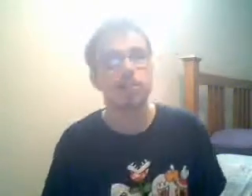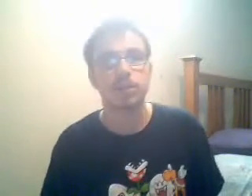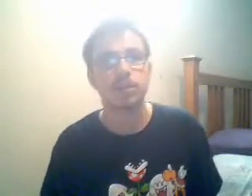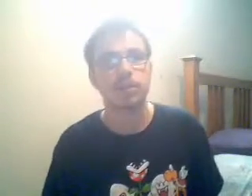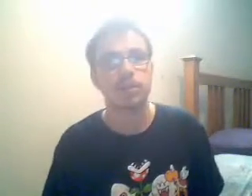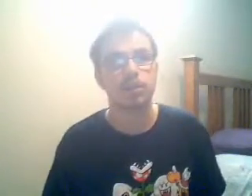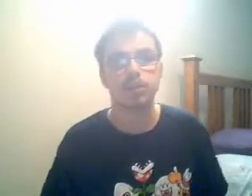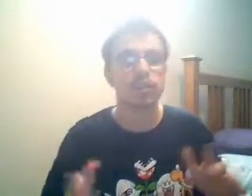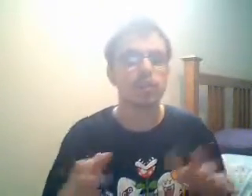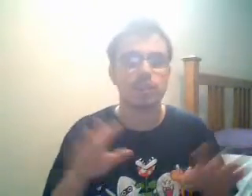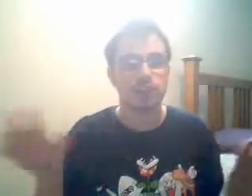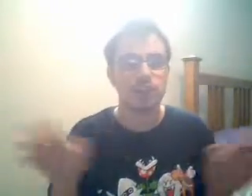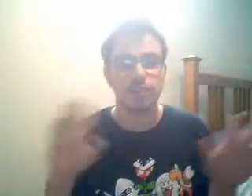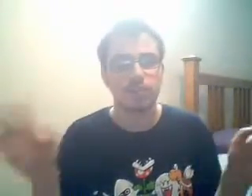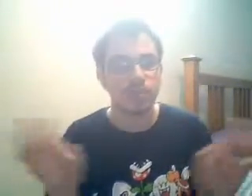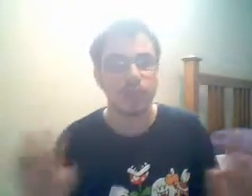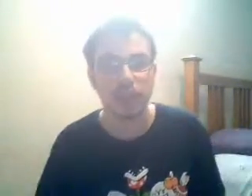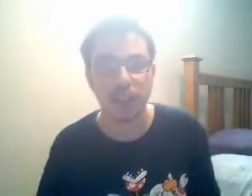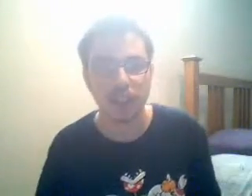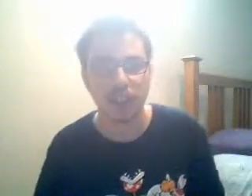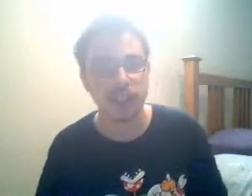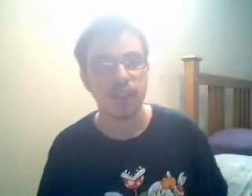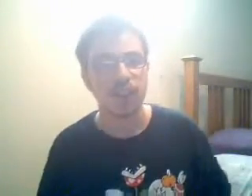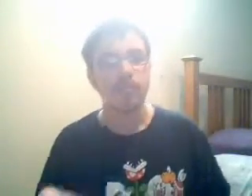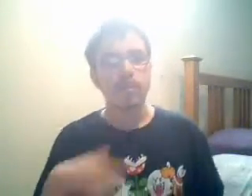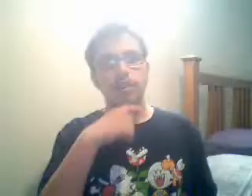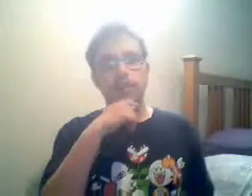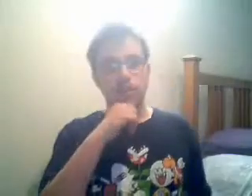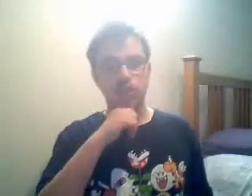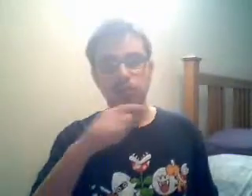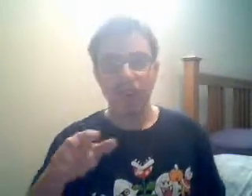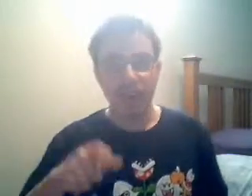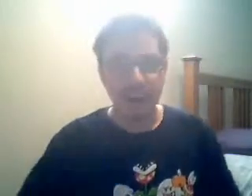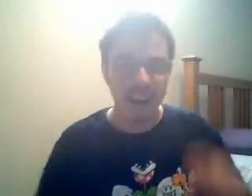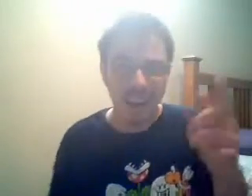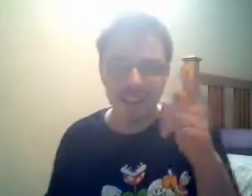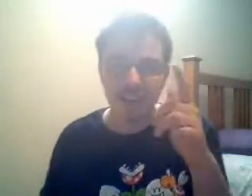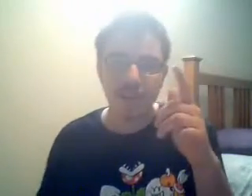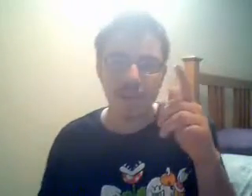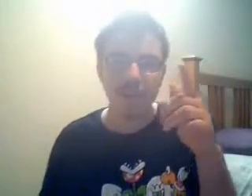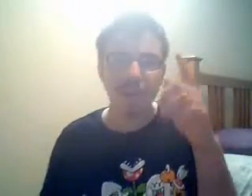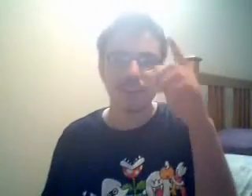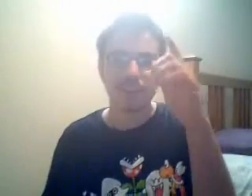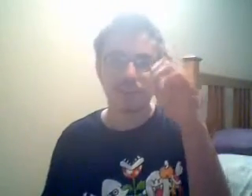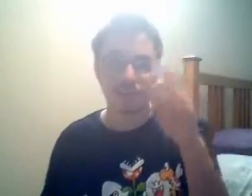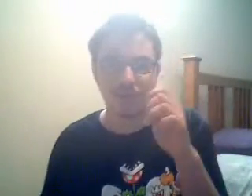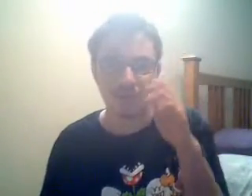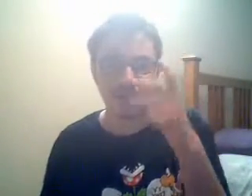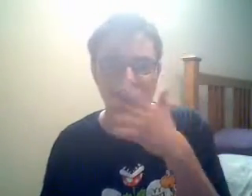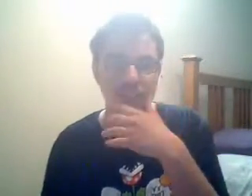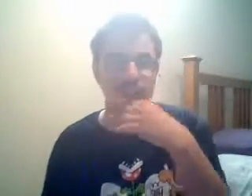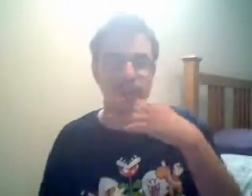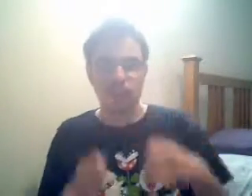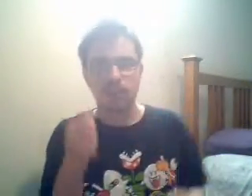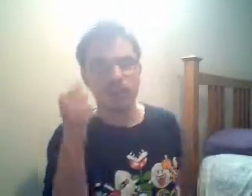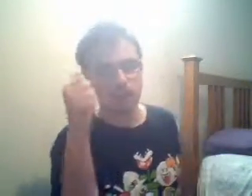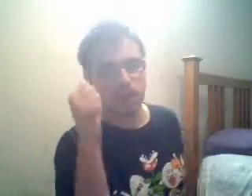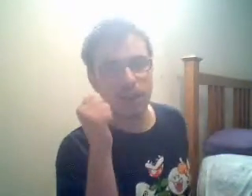Tobuscus, you know, those guys. And, so yeah. I'm gonna be making this a parody series and it's gonna be